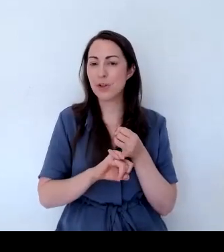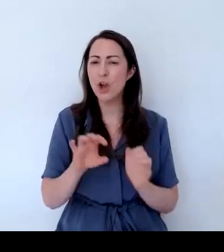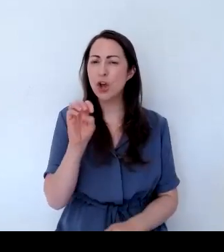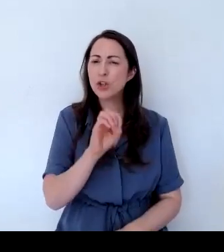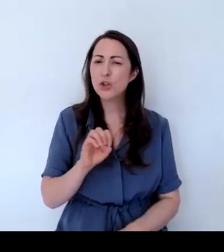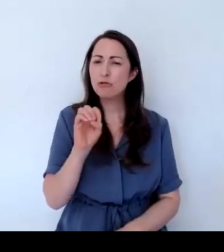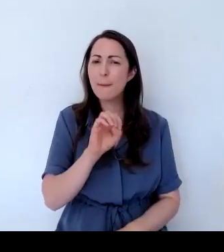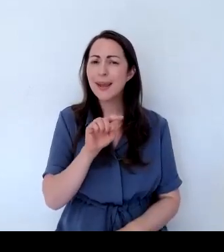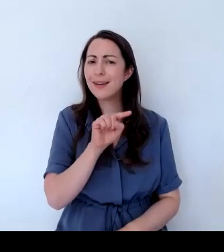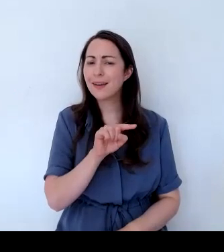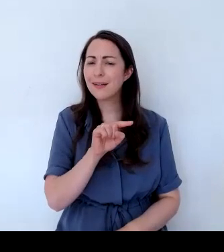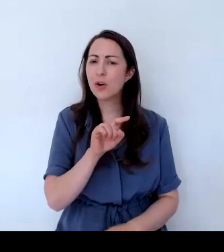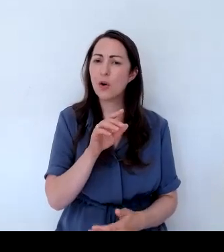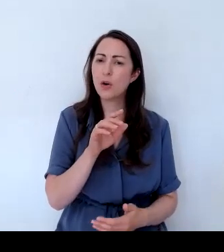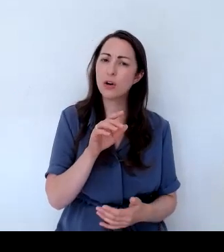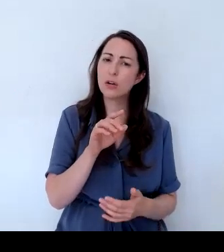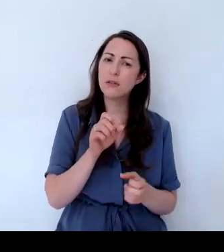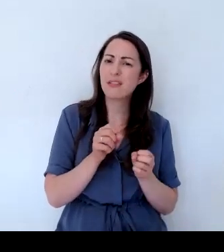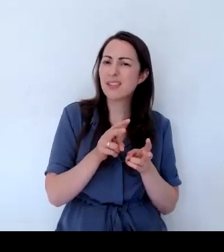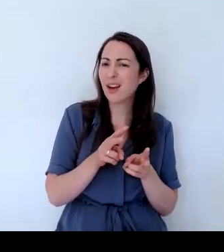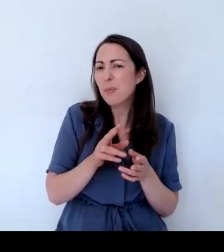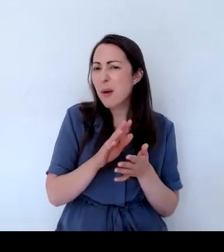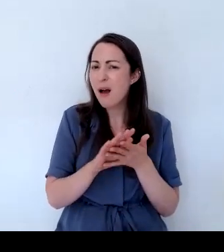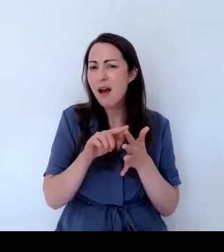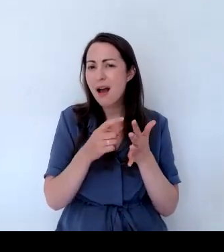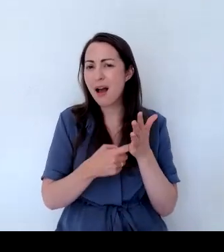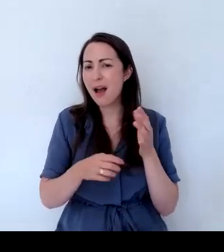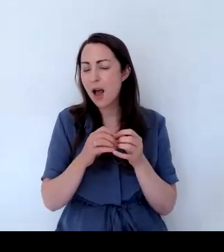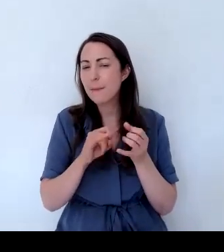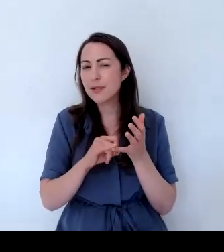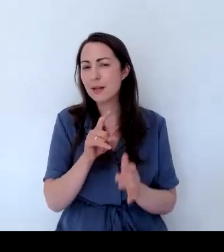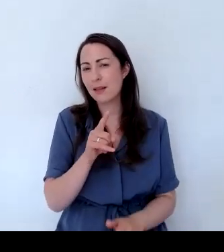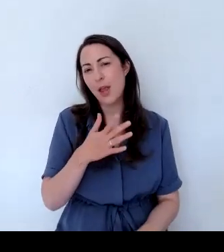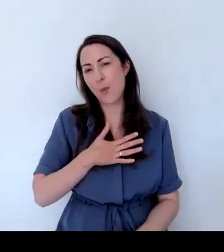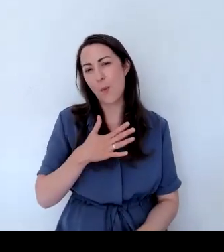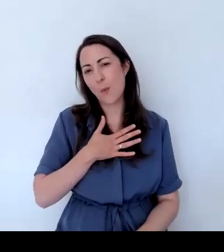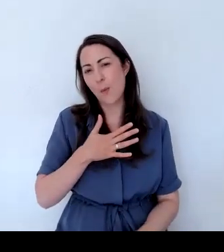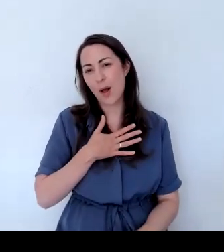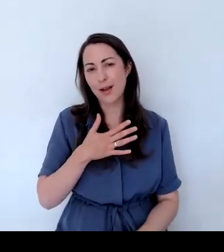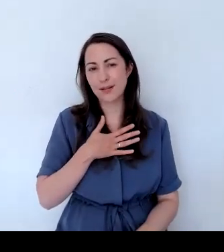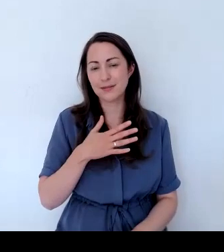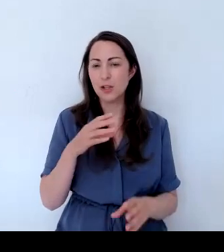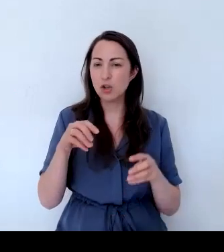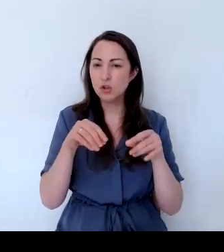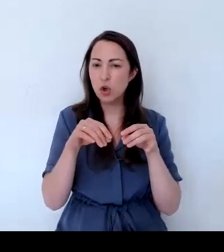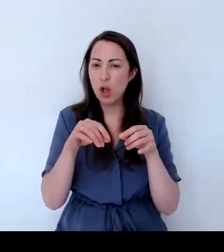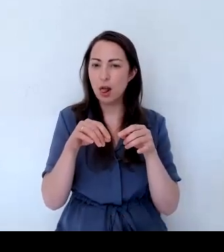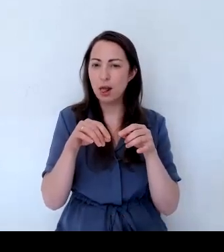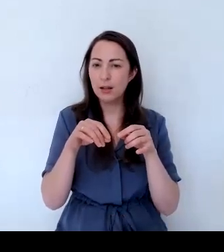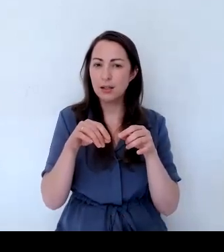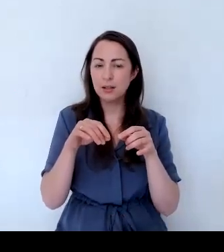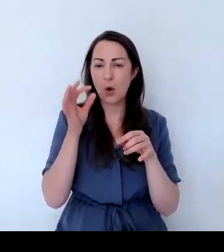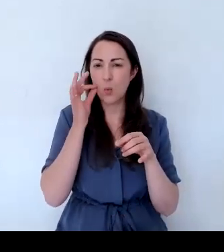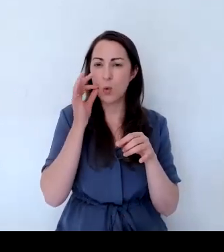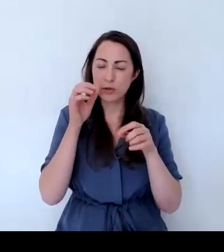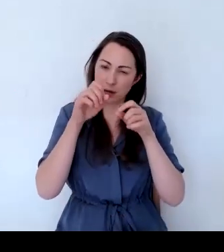Mediterranean type herbs really do want free draining soil. We don't